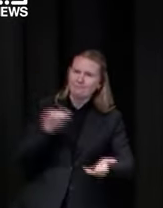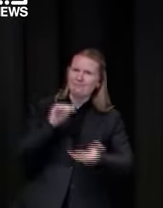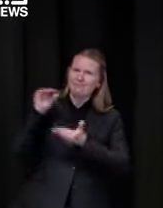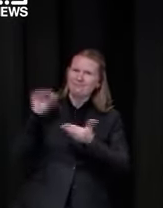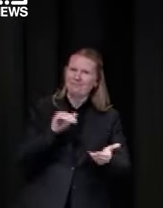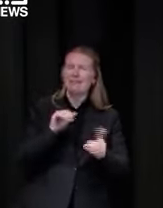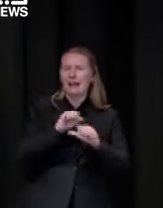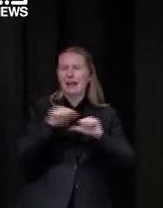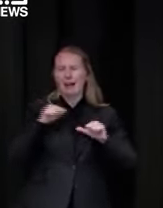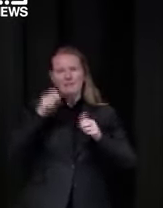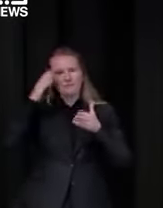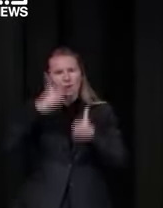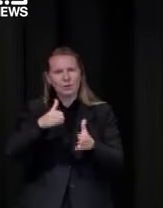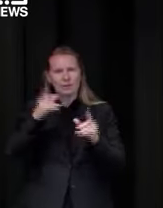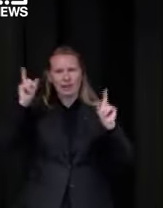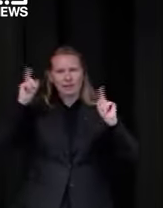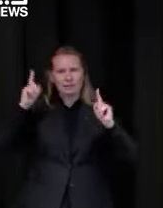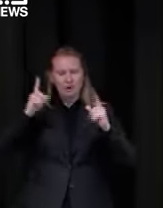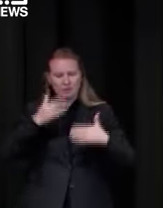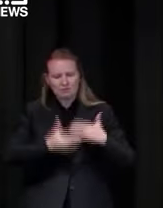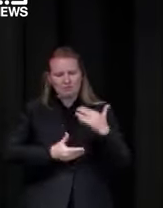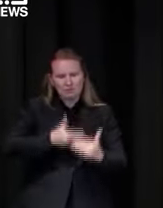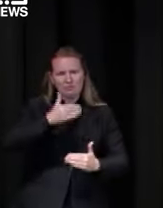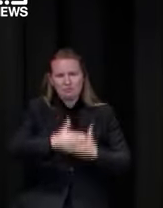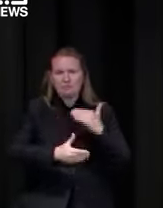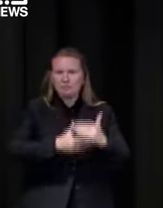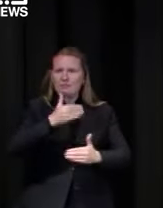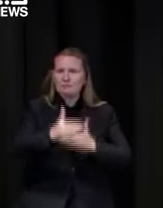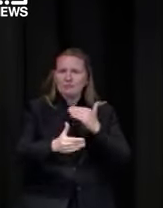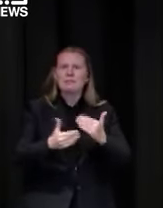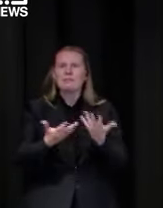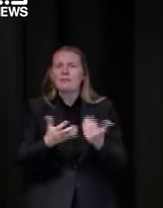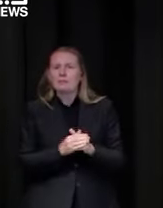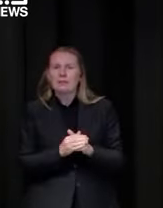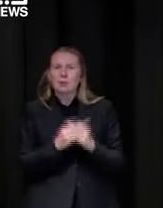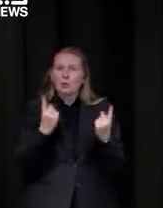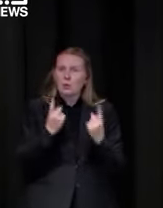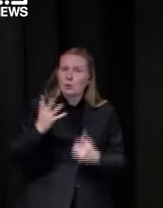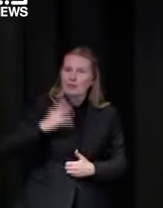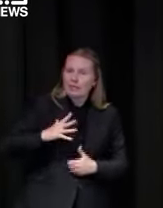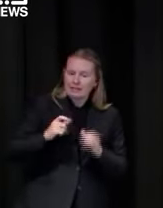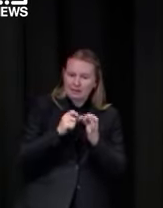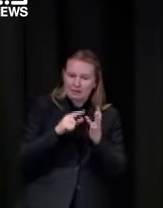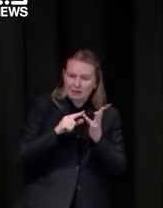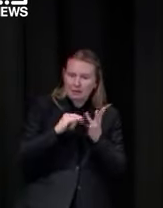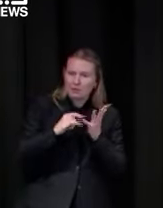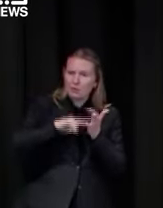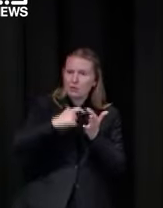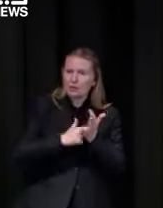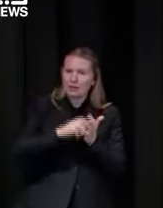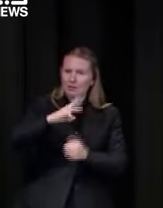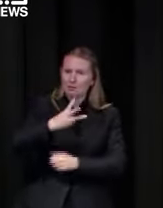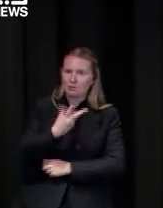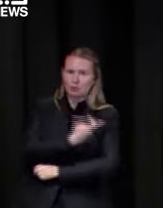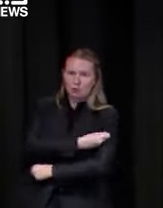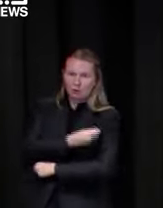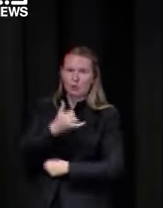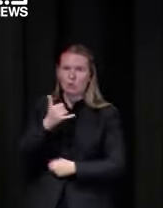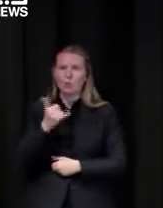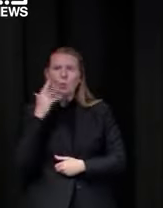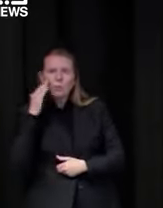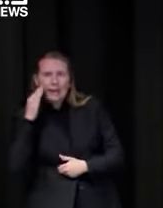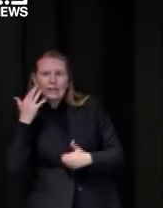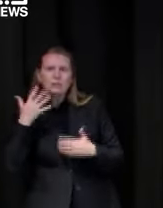that's all in hand then it's a matter of who needs a booster and when and how do you prioritize there's a lot of work in that but